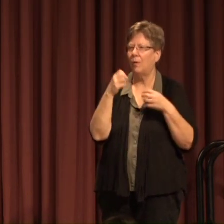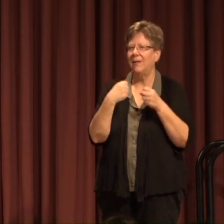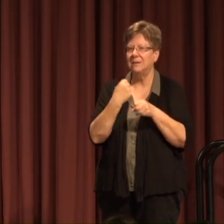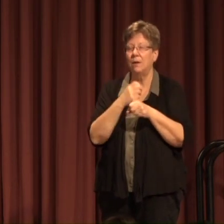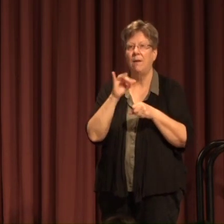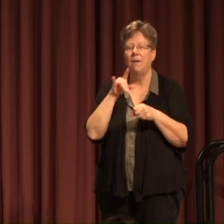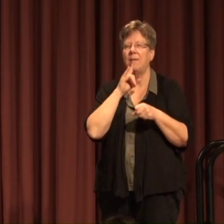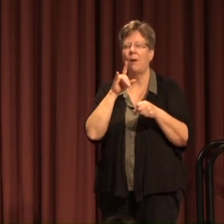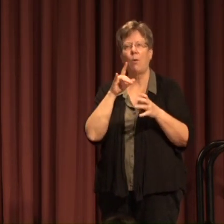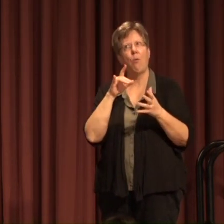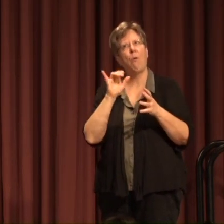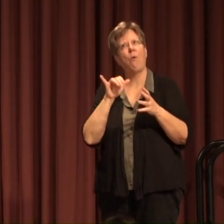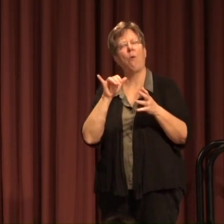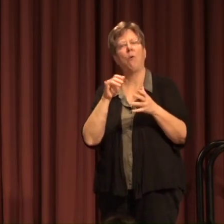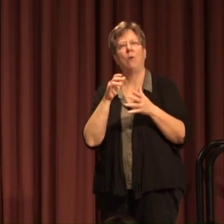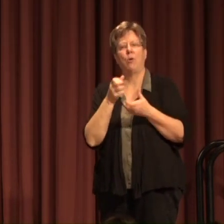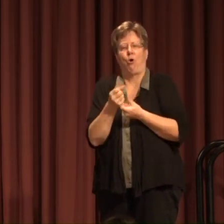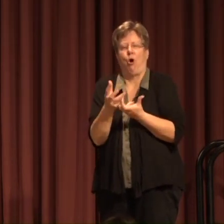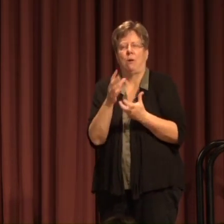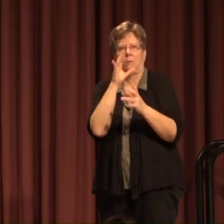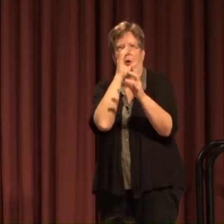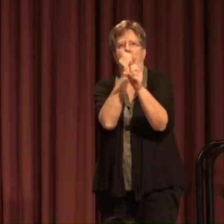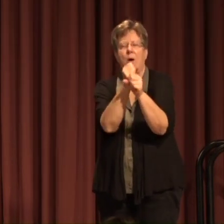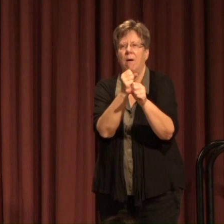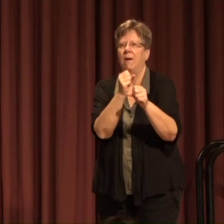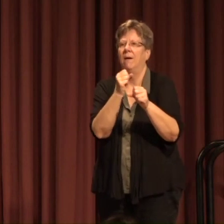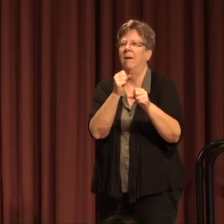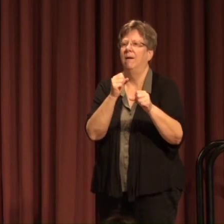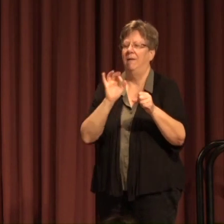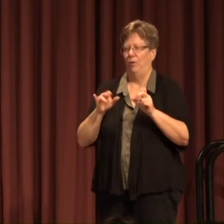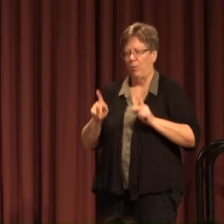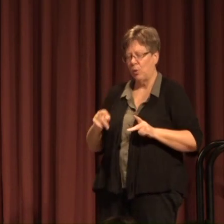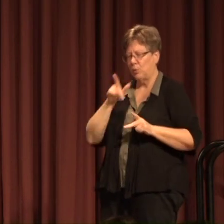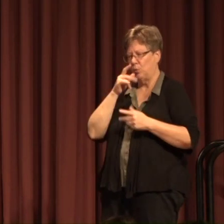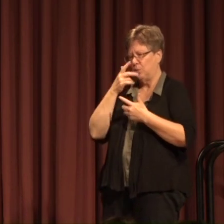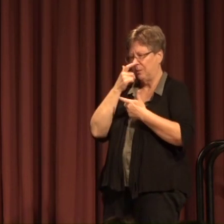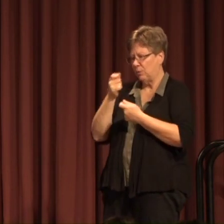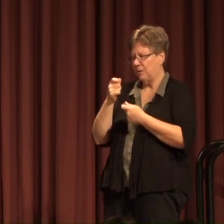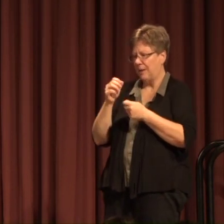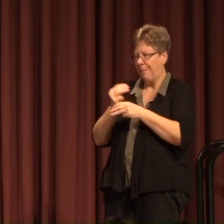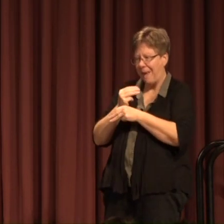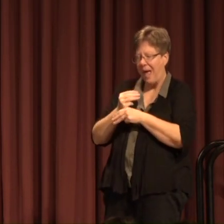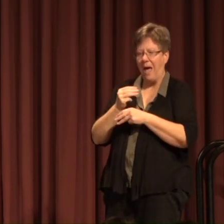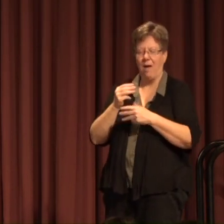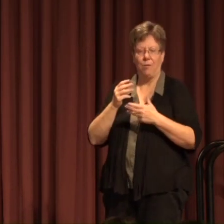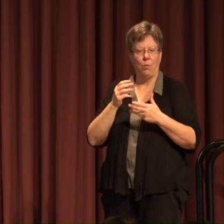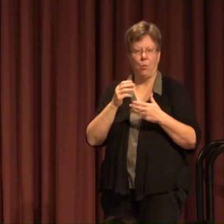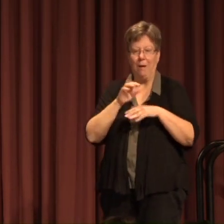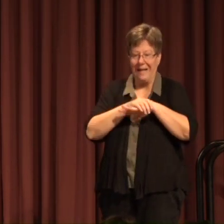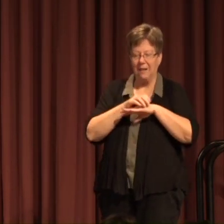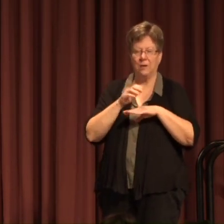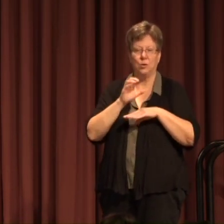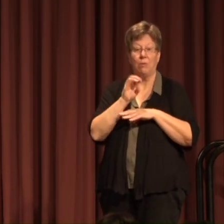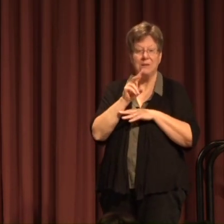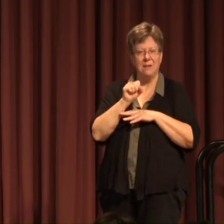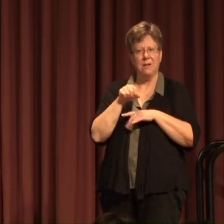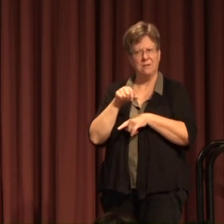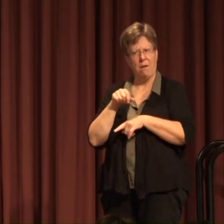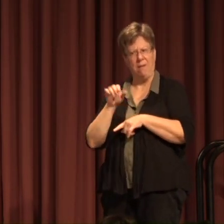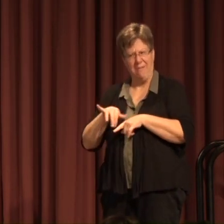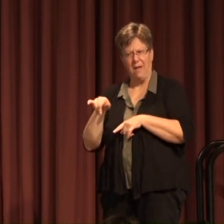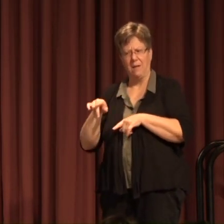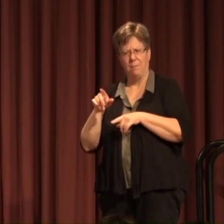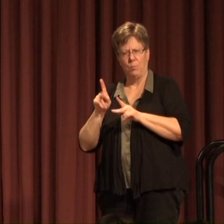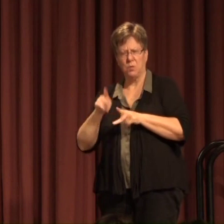really intrigue that mathematics or that English or that Civics teacher to say Ah,